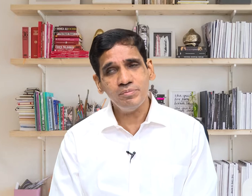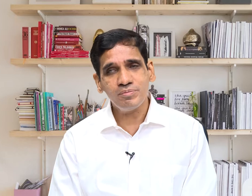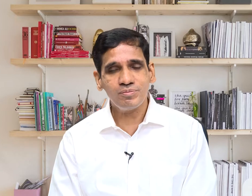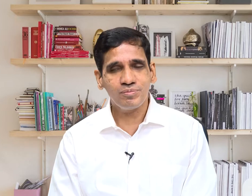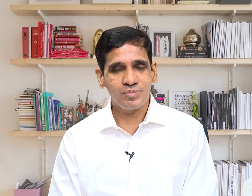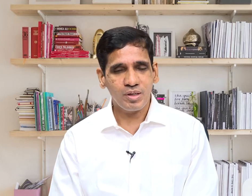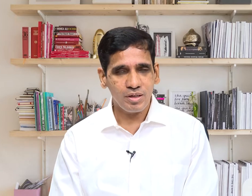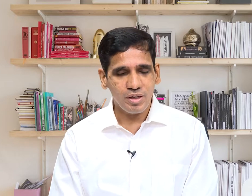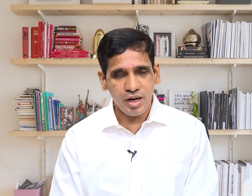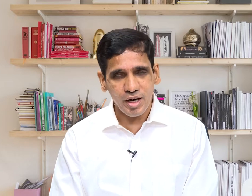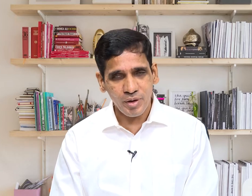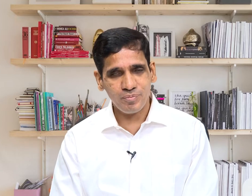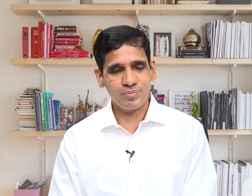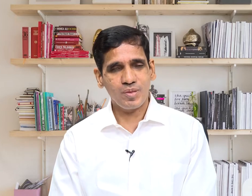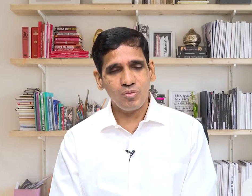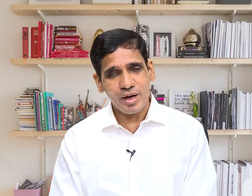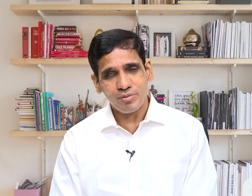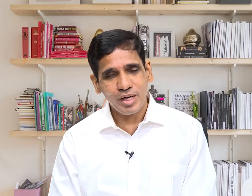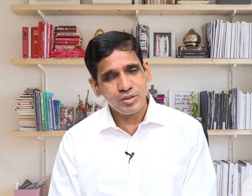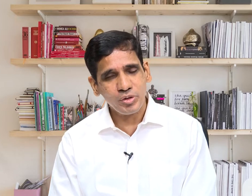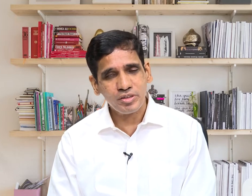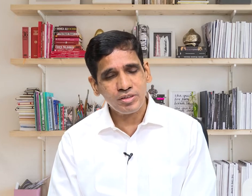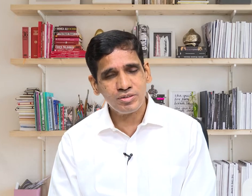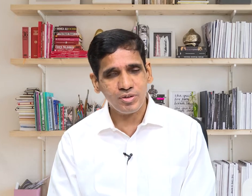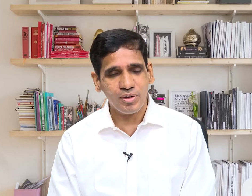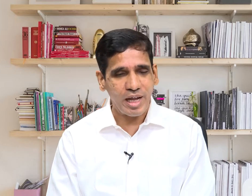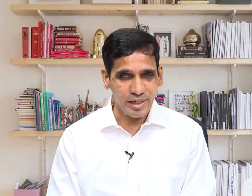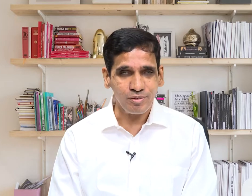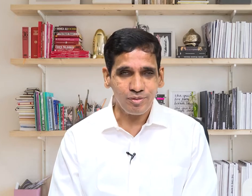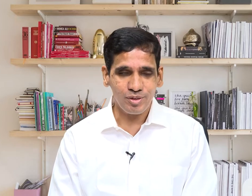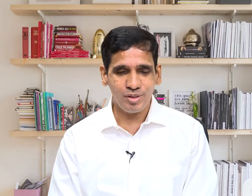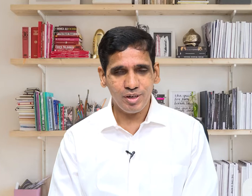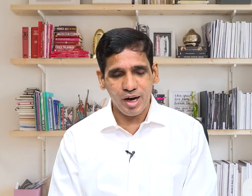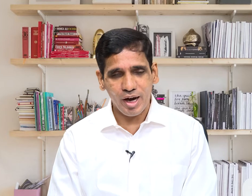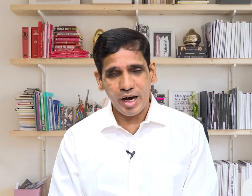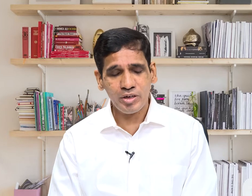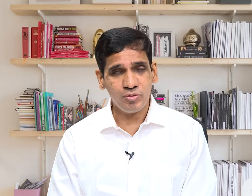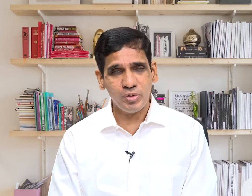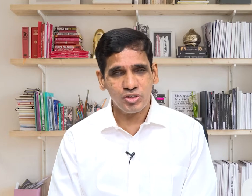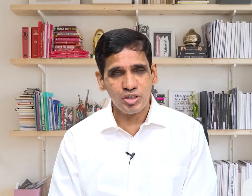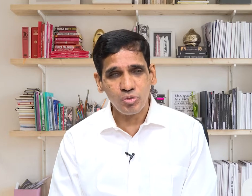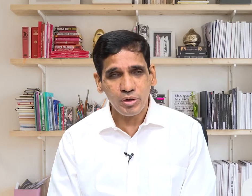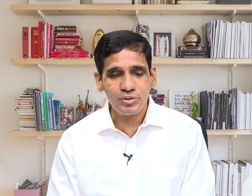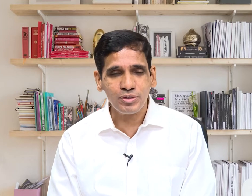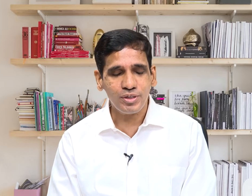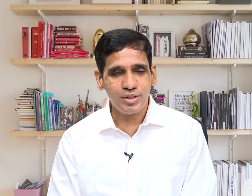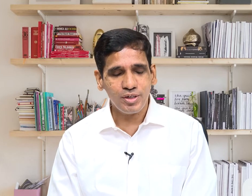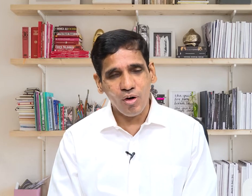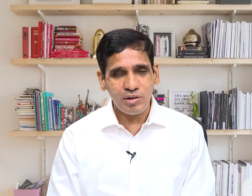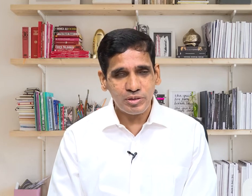well we are doing this online I wish it was all you